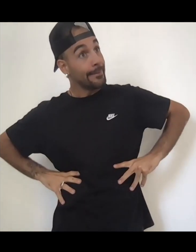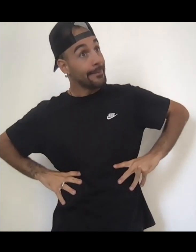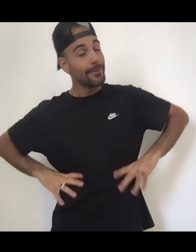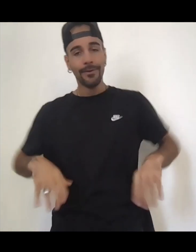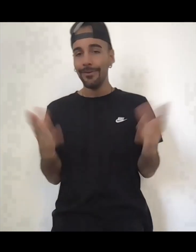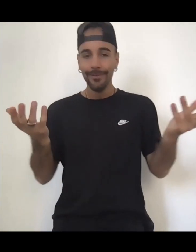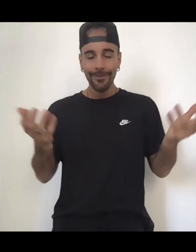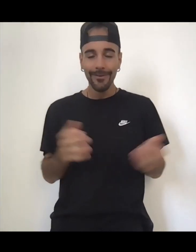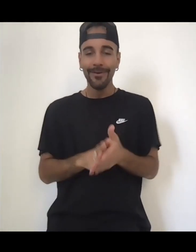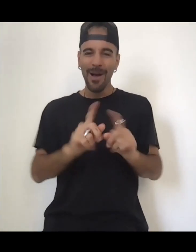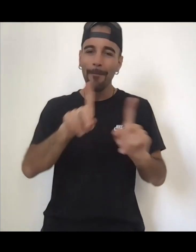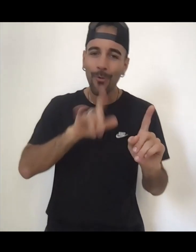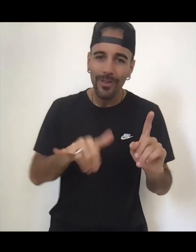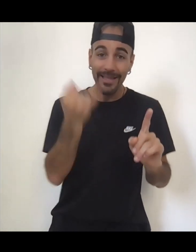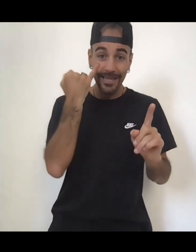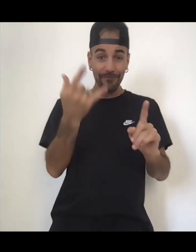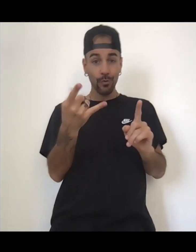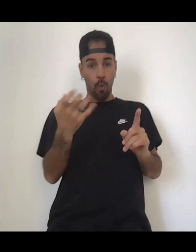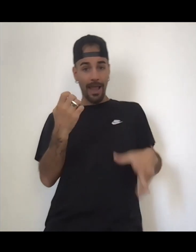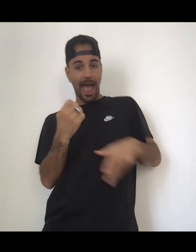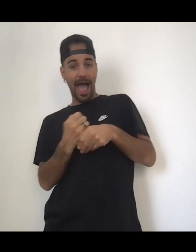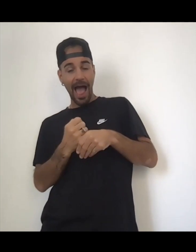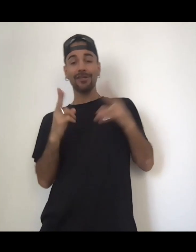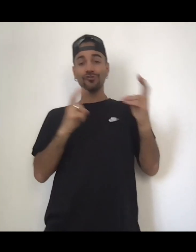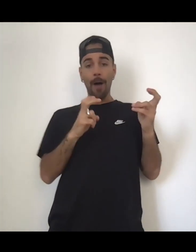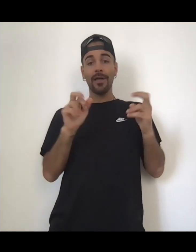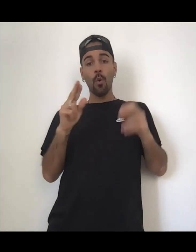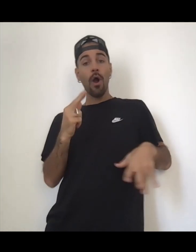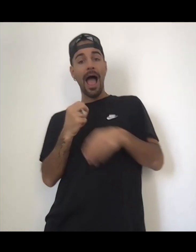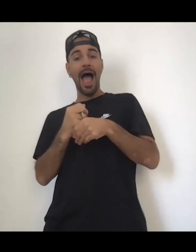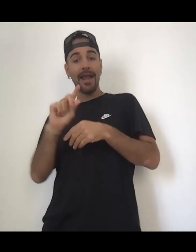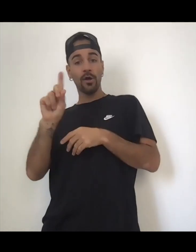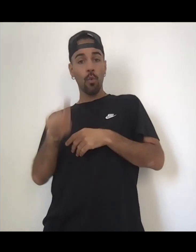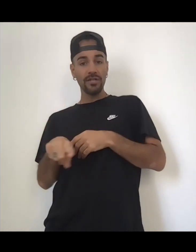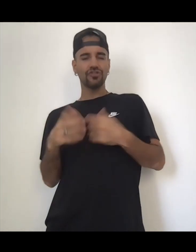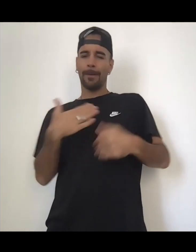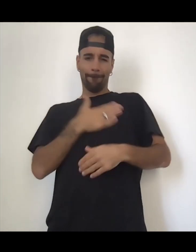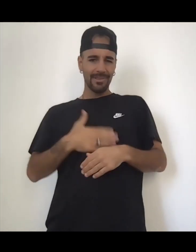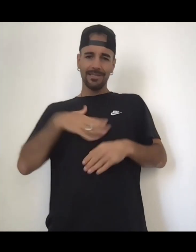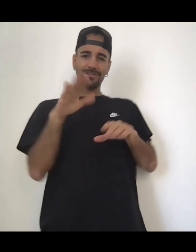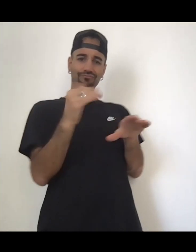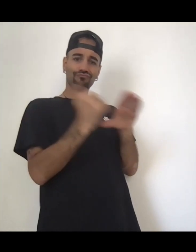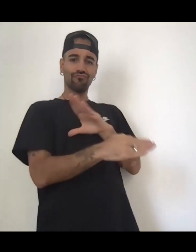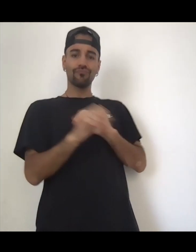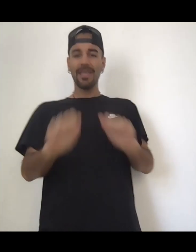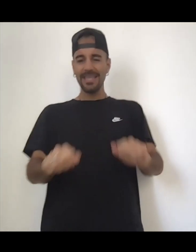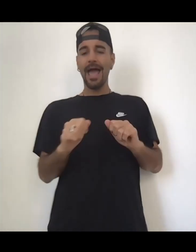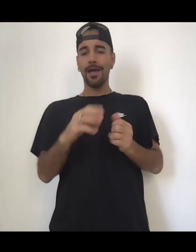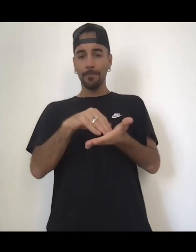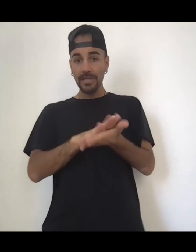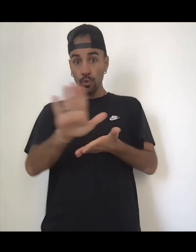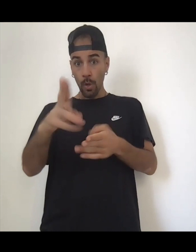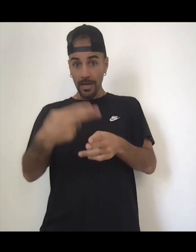assistant to literally watch that email and she's gonna be like oh this is a cool topic or a cool question so like send them off and either just put anonymous